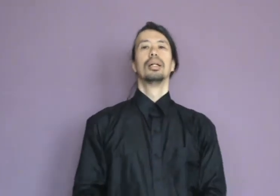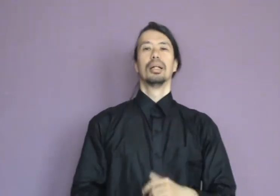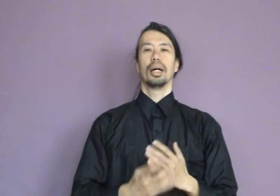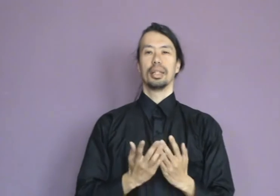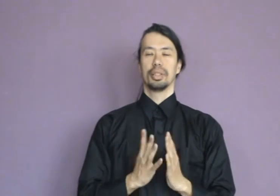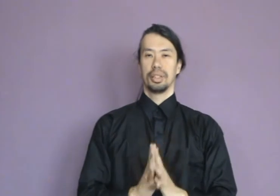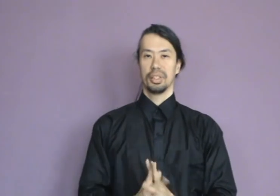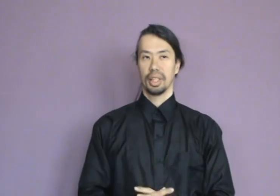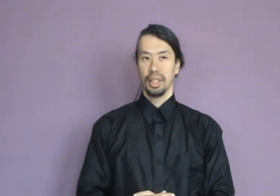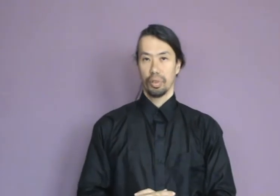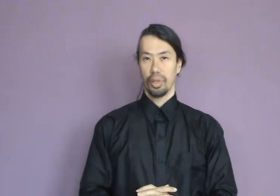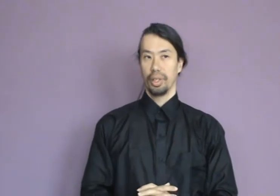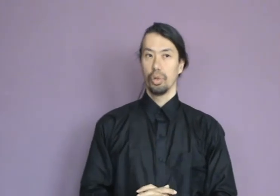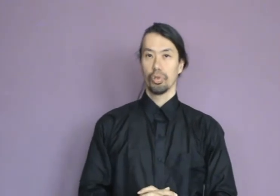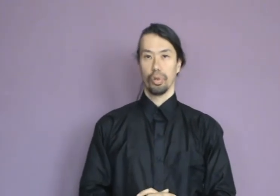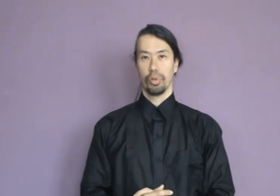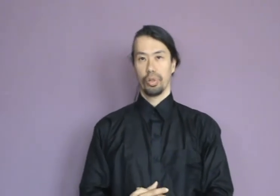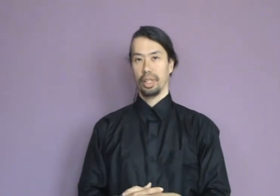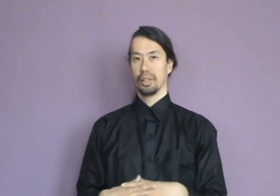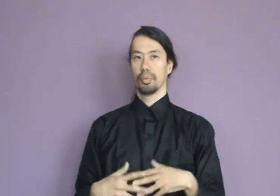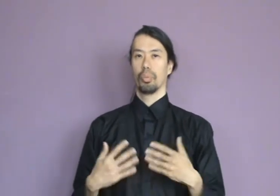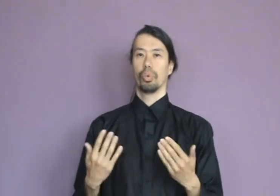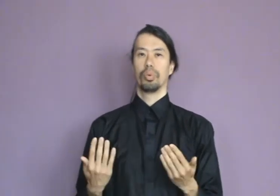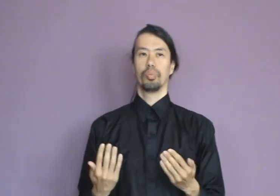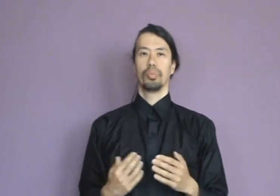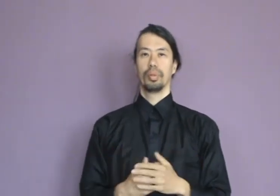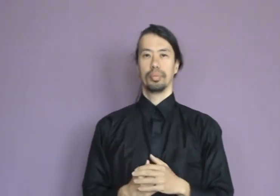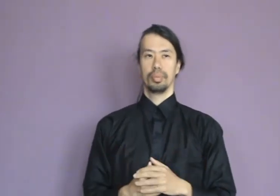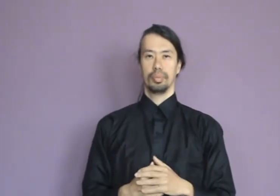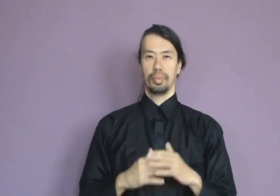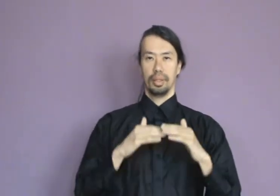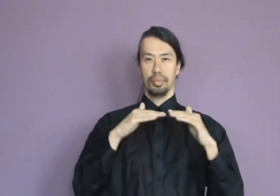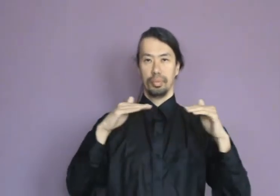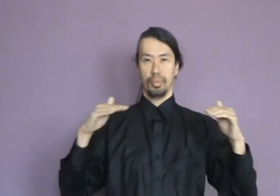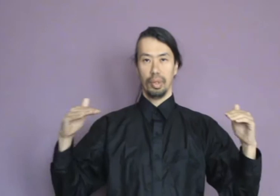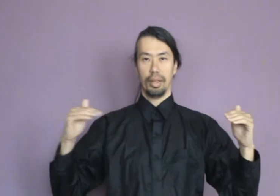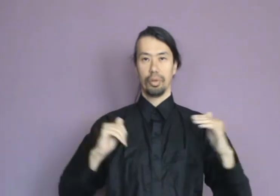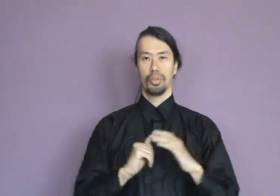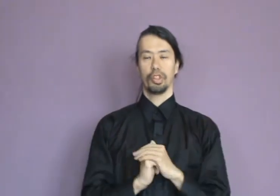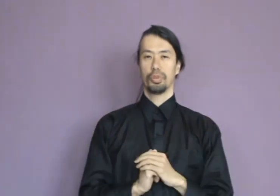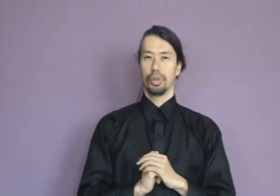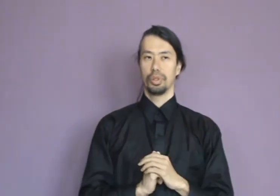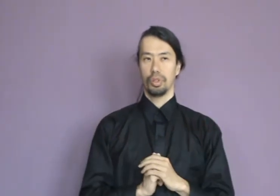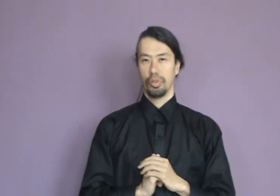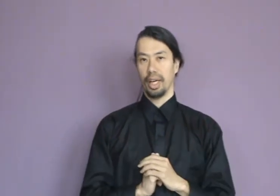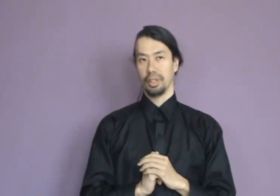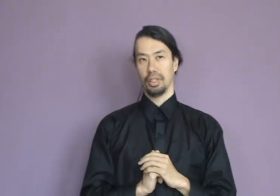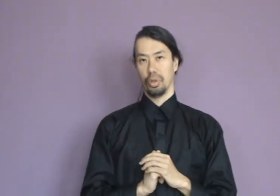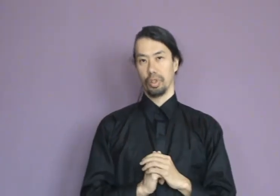And this technique is very useful for creating more level distribution of the energy along the